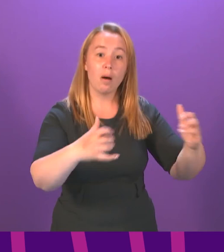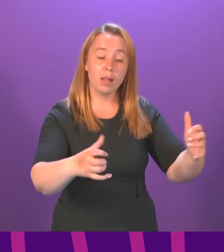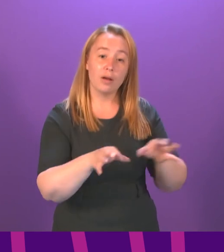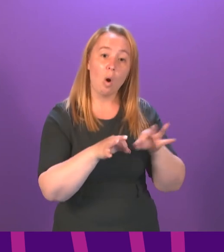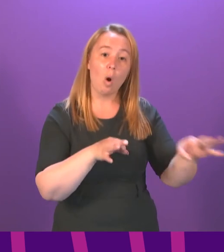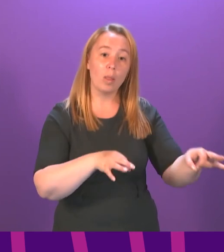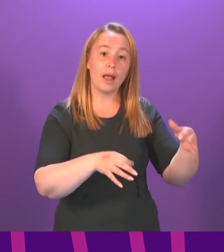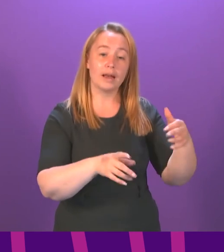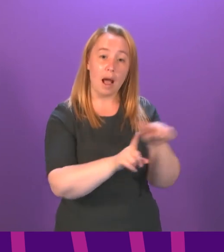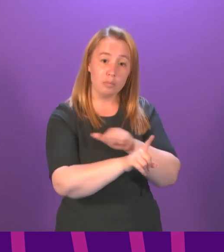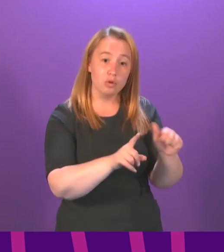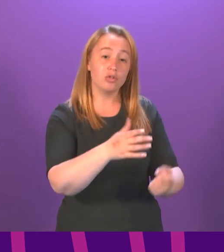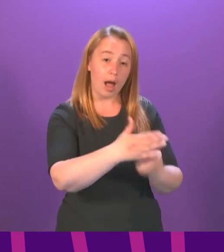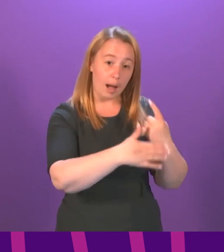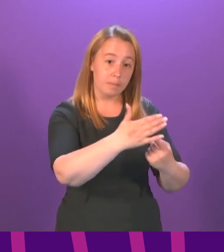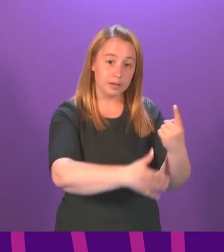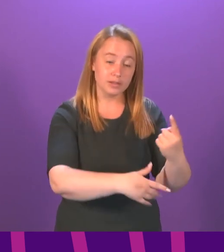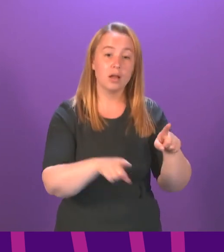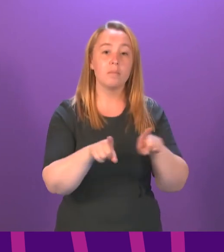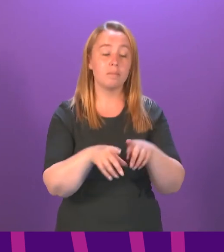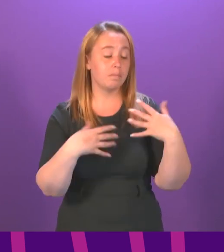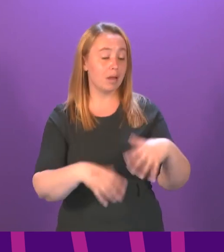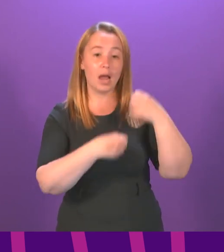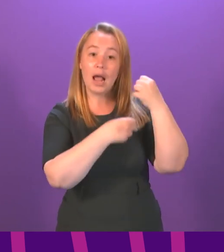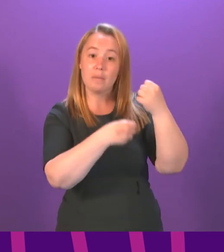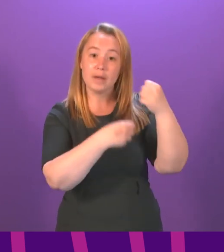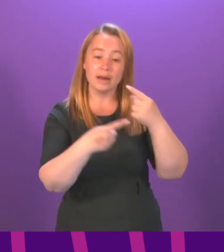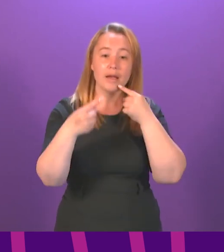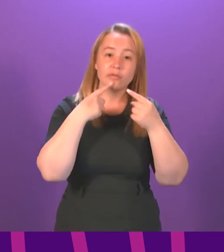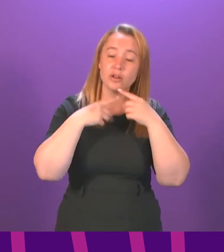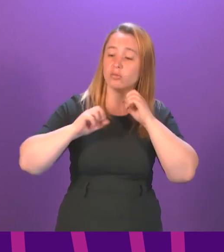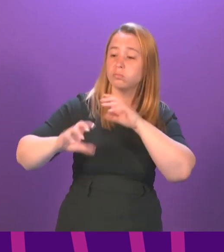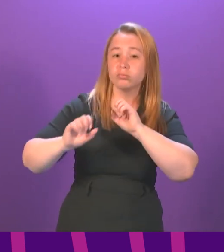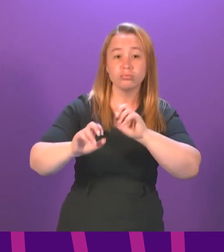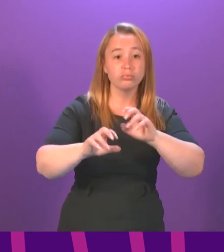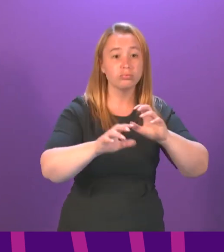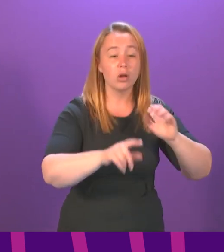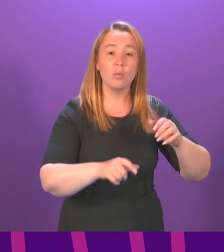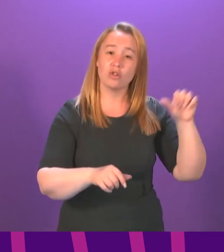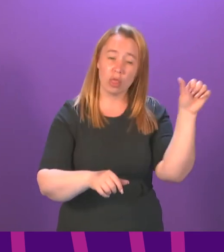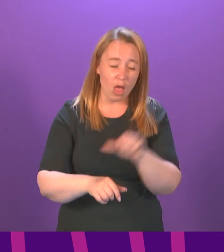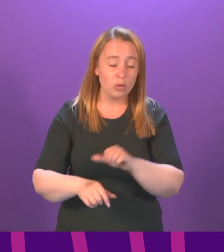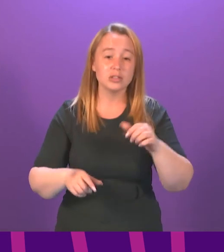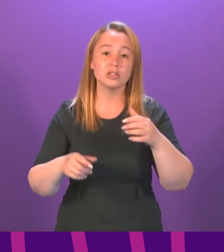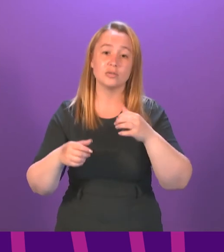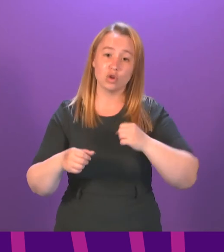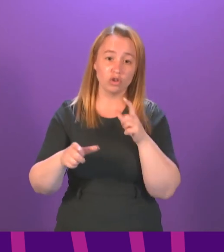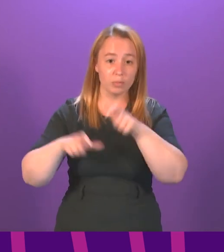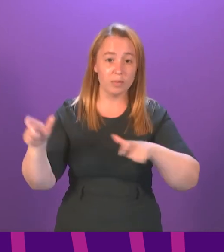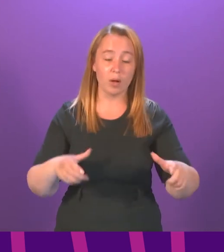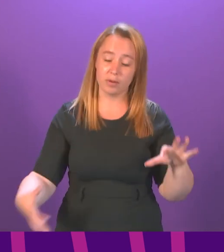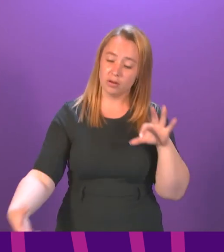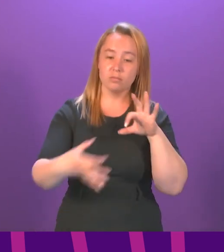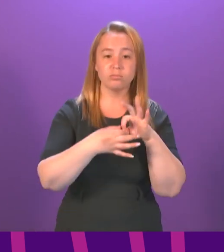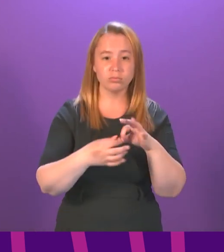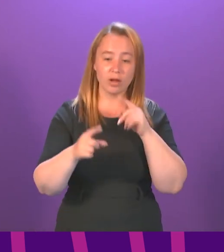abuse, including running successful communications campaigns earlier this year, which connected with hundreds of thousands of Scots. The member will know that regulation of the